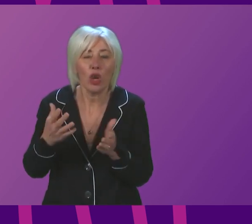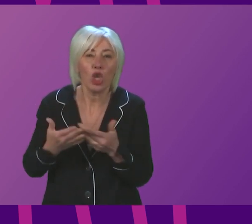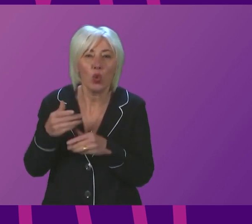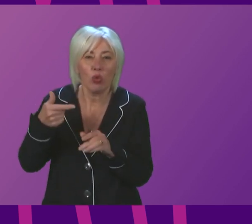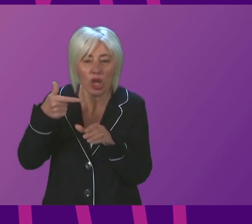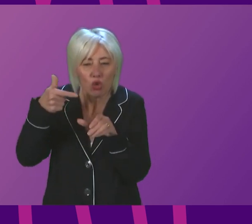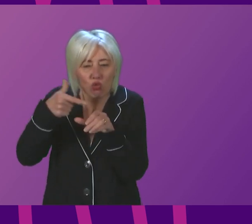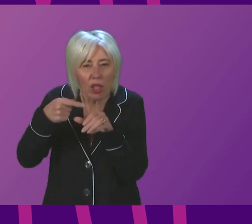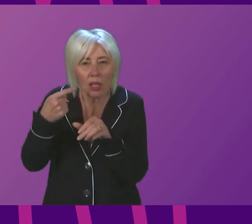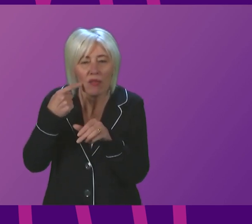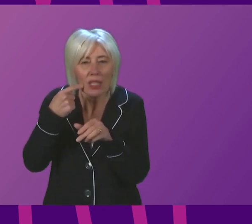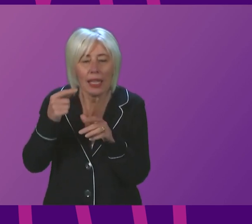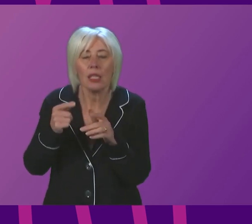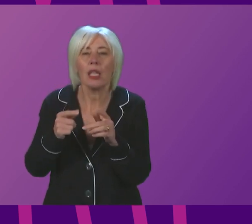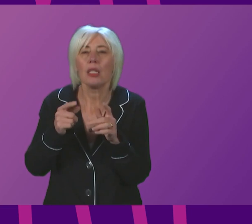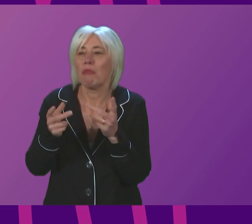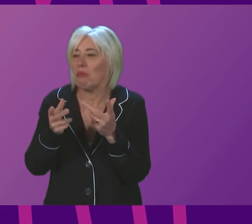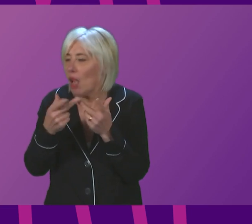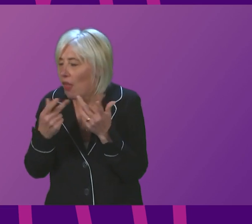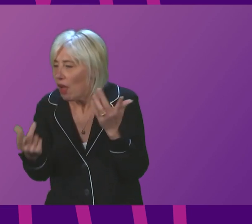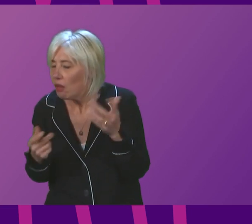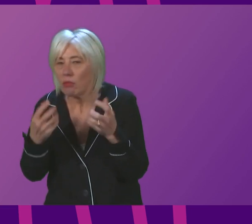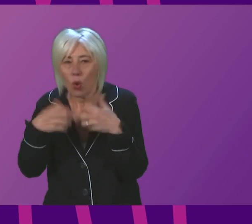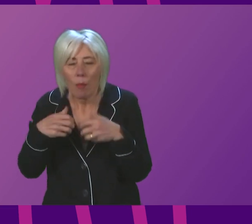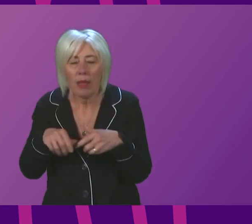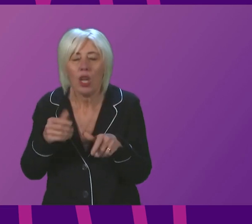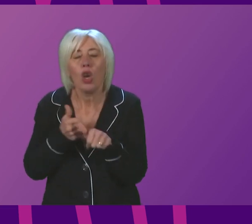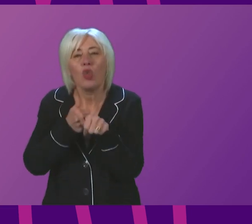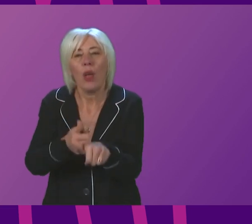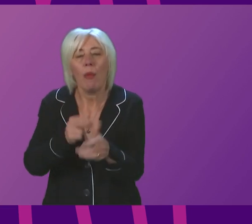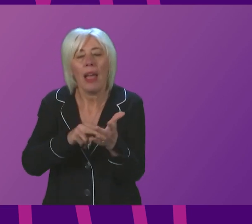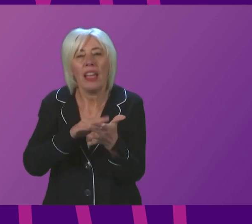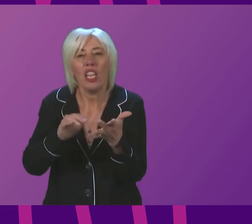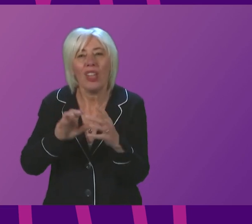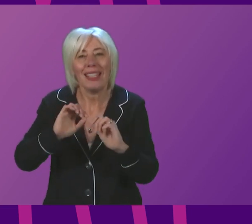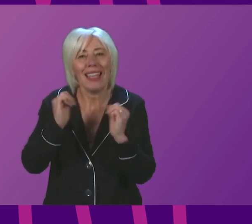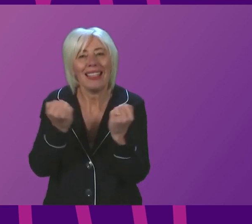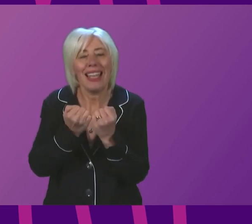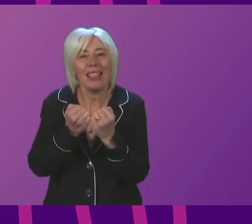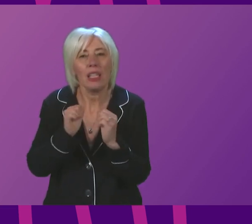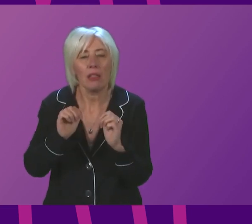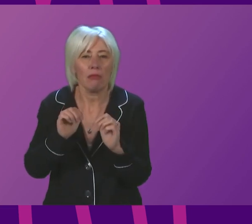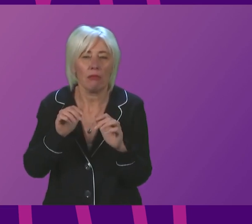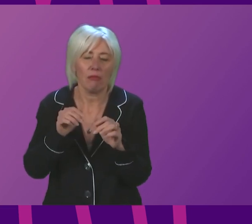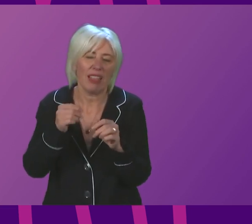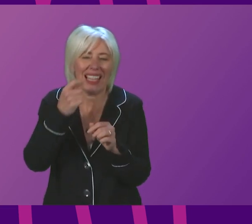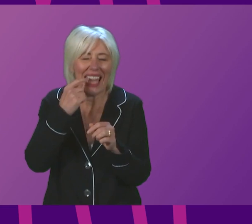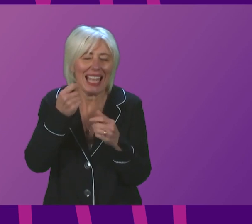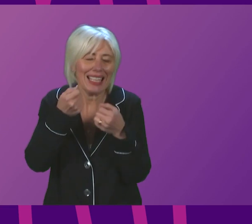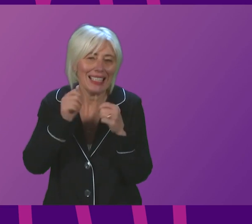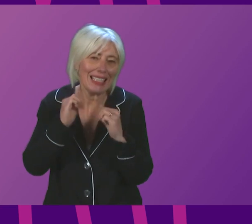improvements, which are about helping NHS dental teams see patients safely in dental settings.